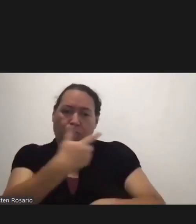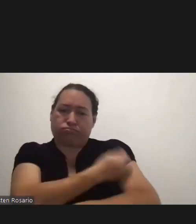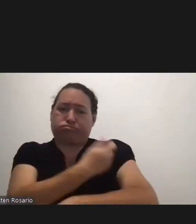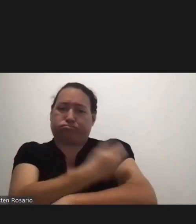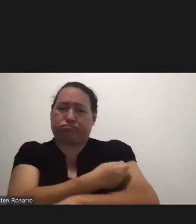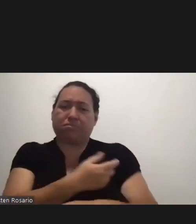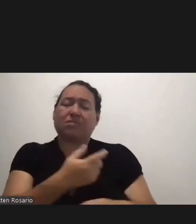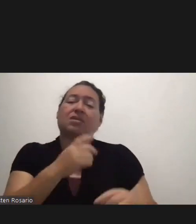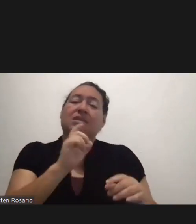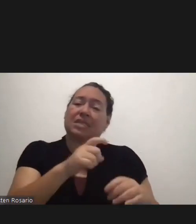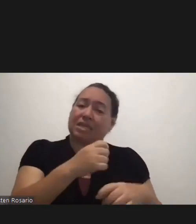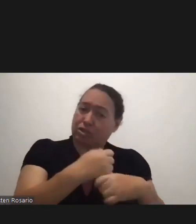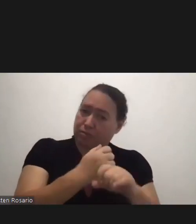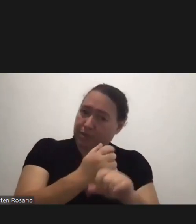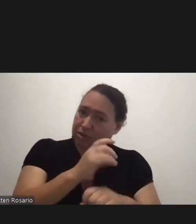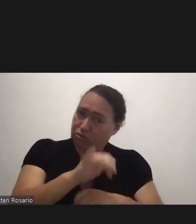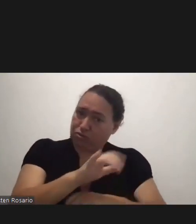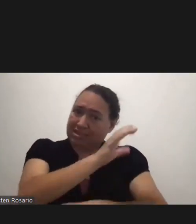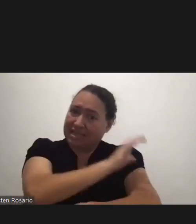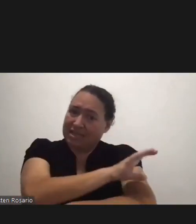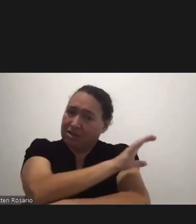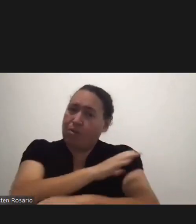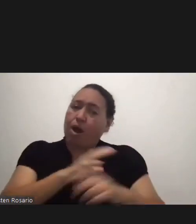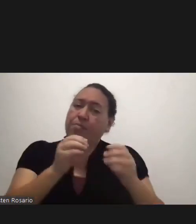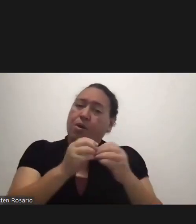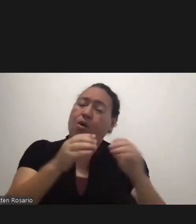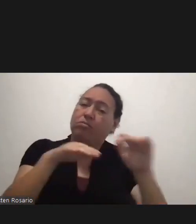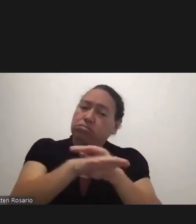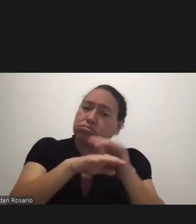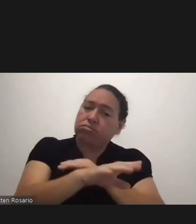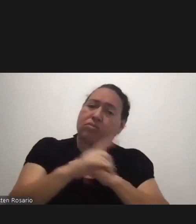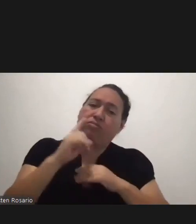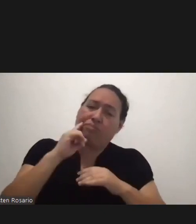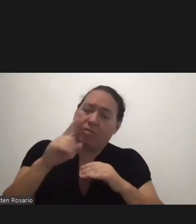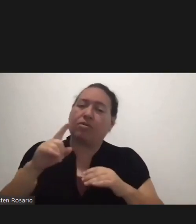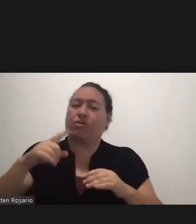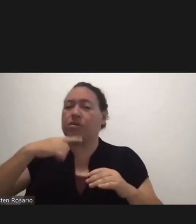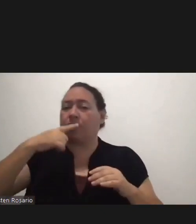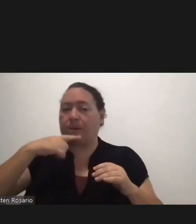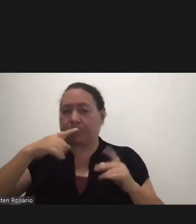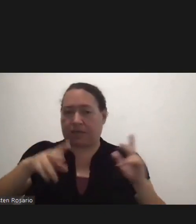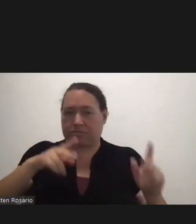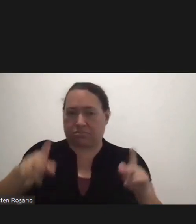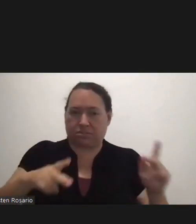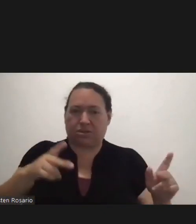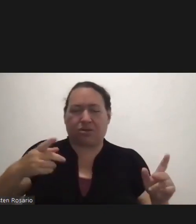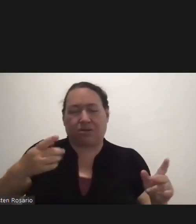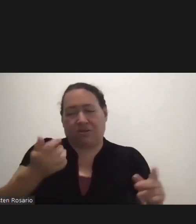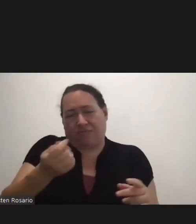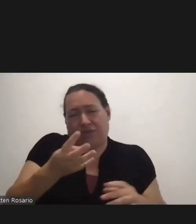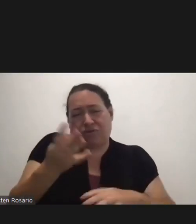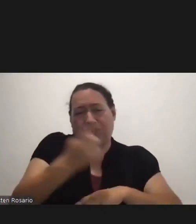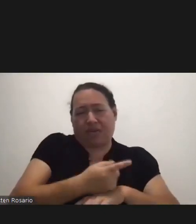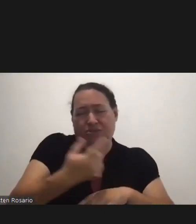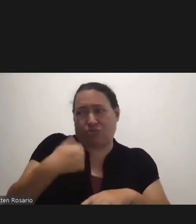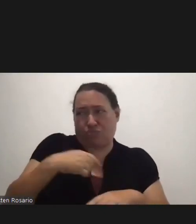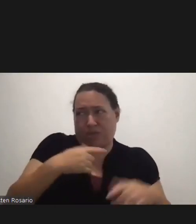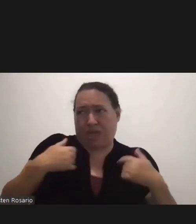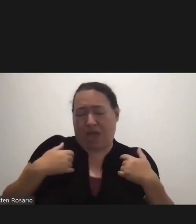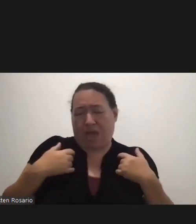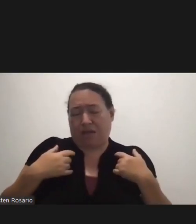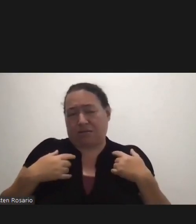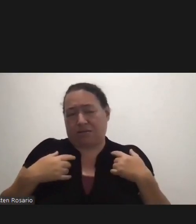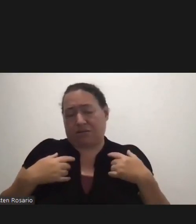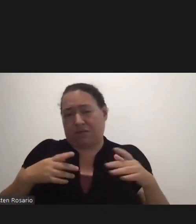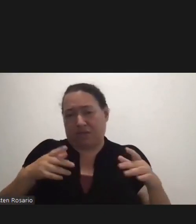make these clinics More accessible to the public Just a few days ago We had a drive-through testing And drive-through